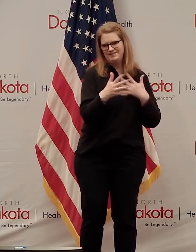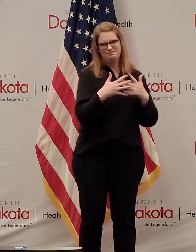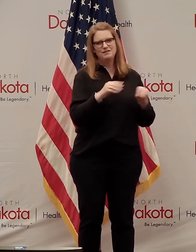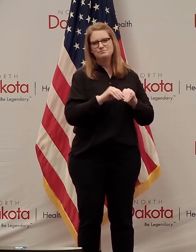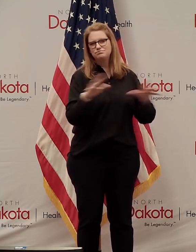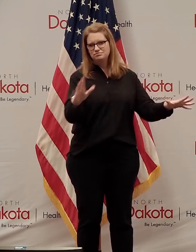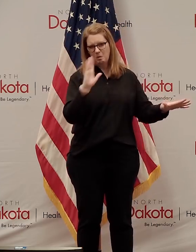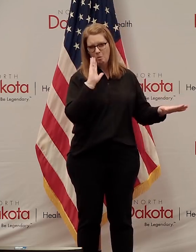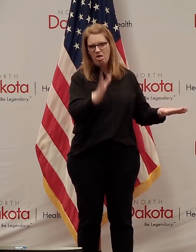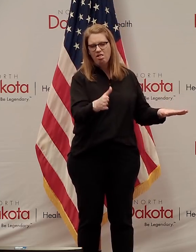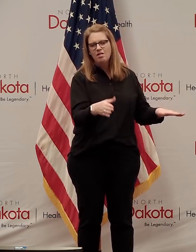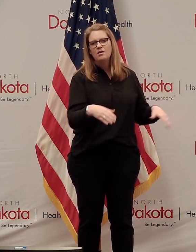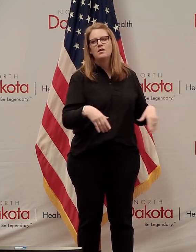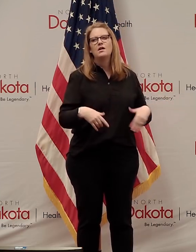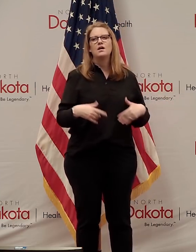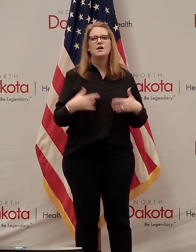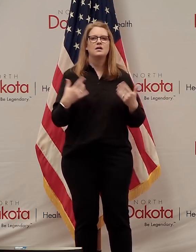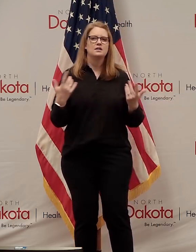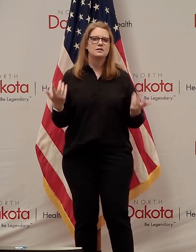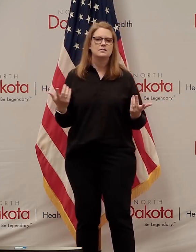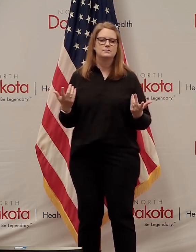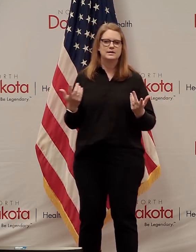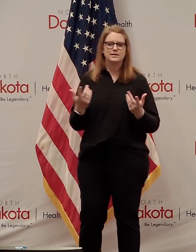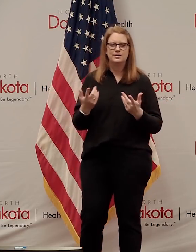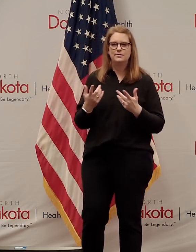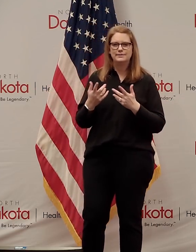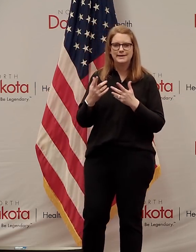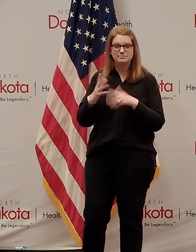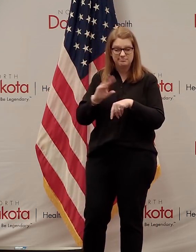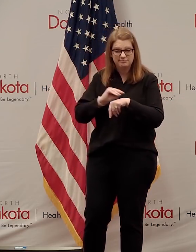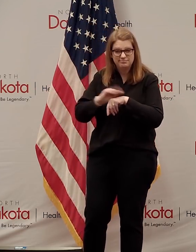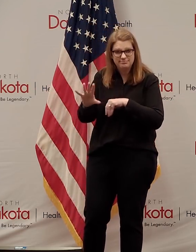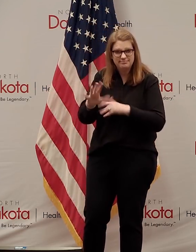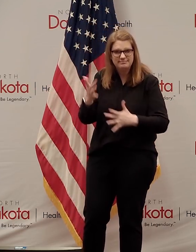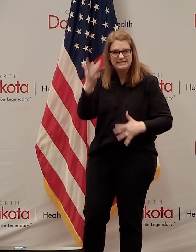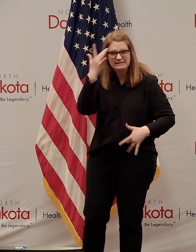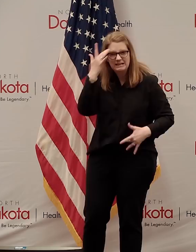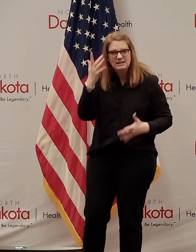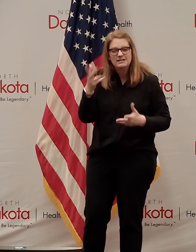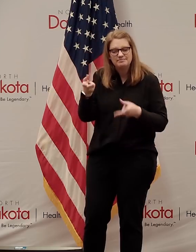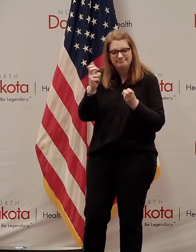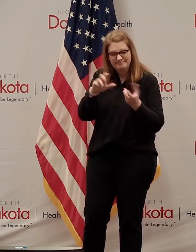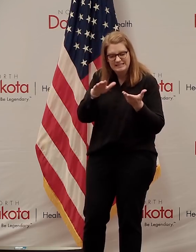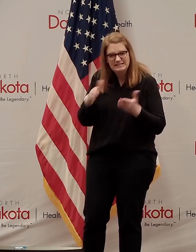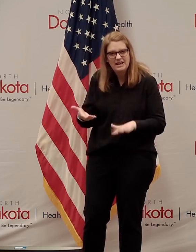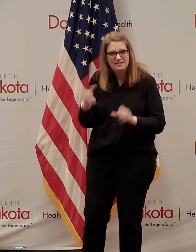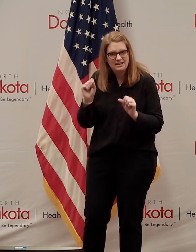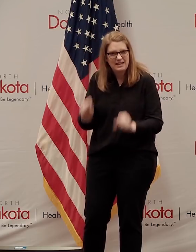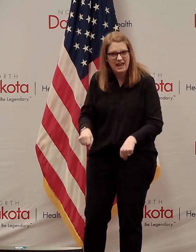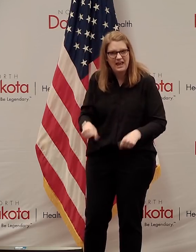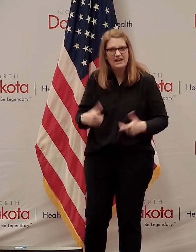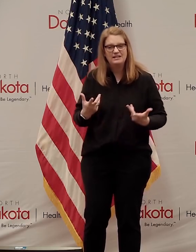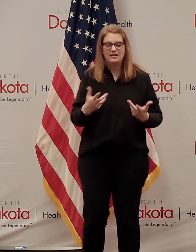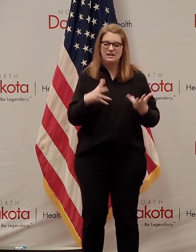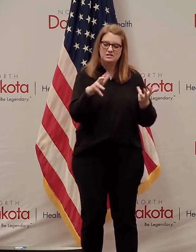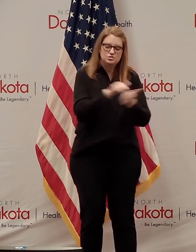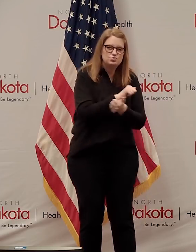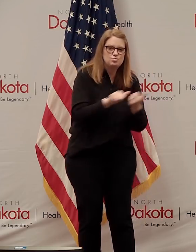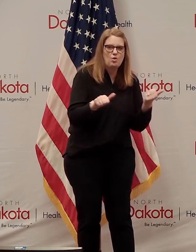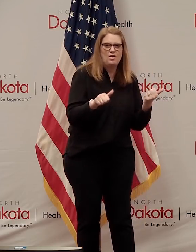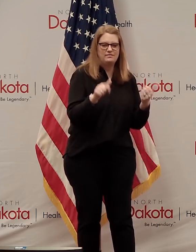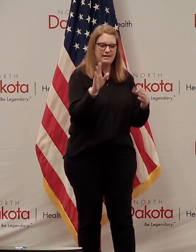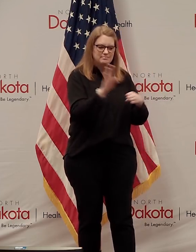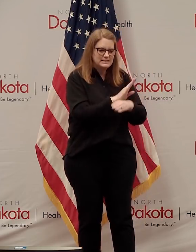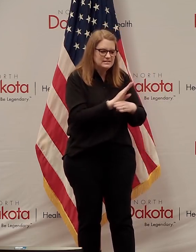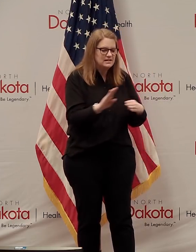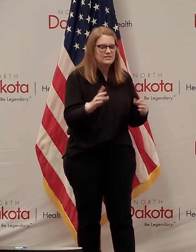We've learned that it can take loved ones too soon, and we've learned that it disrupts livelihoods too often, leaving behind